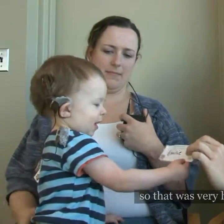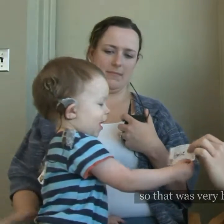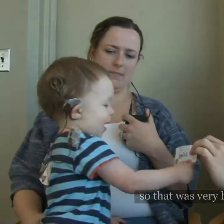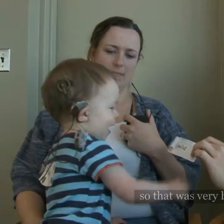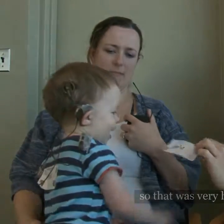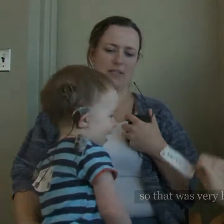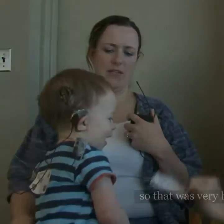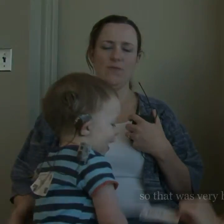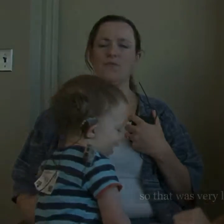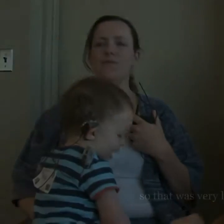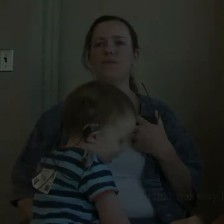Thank you. Thank